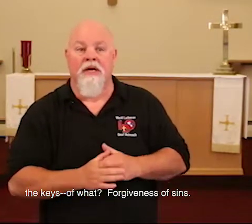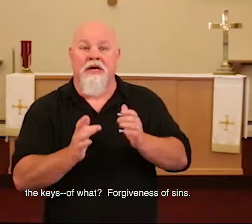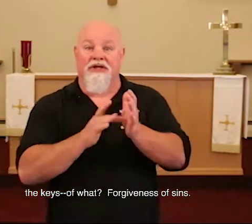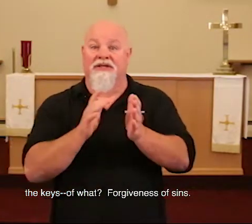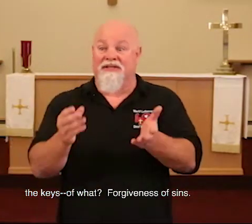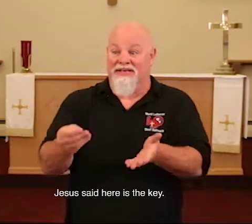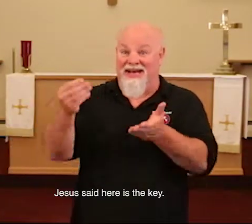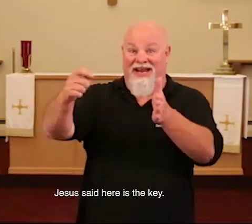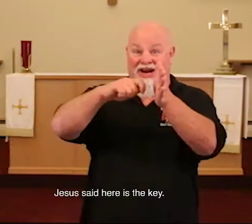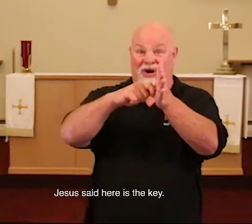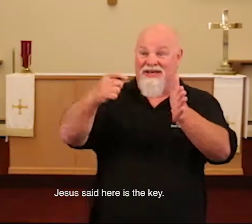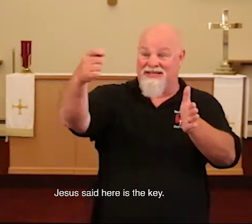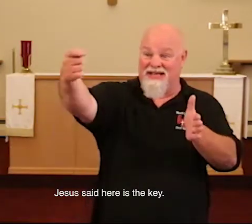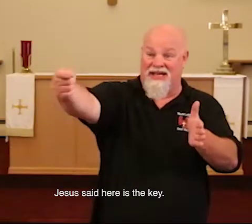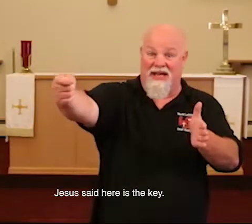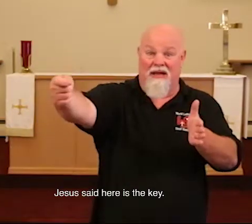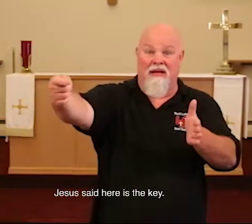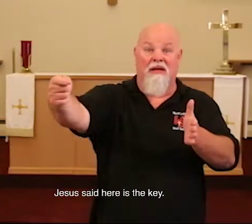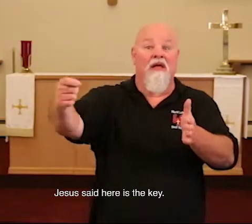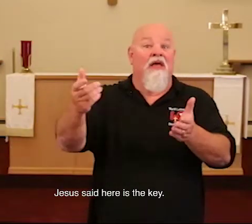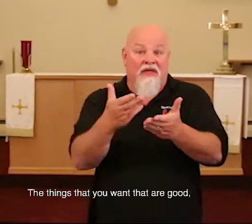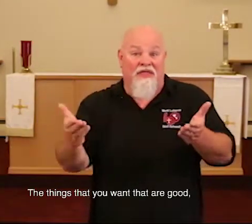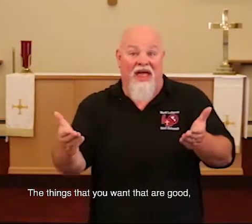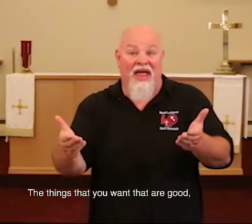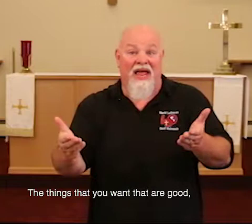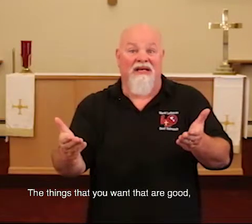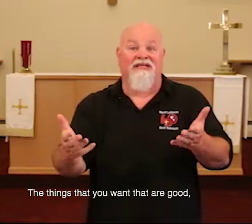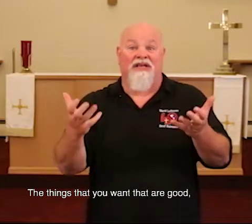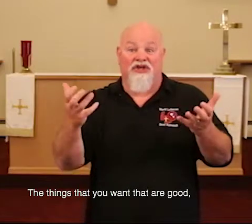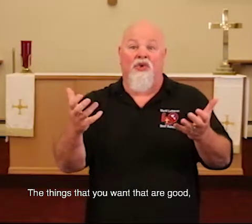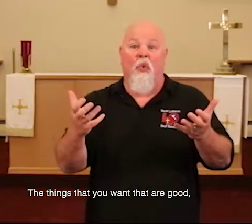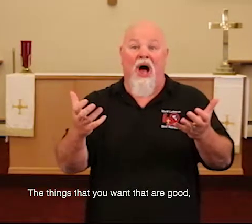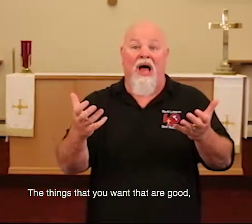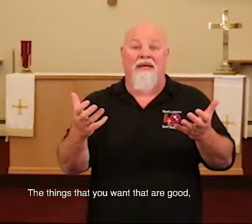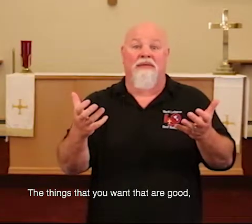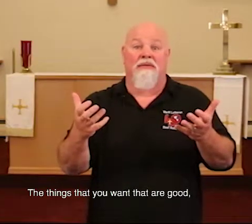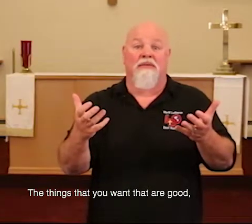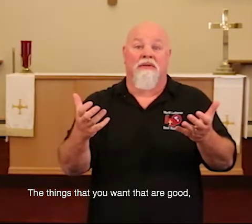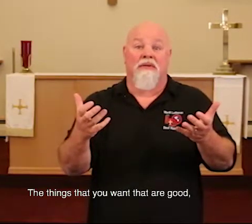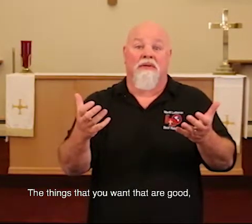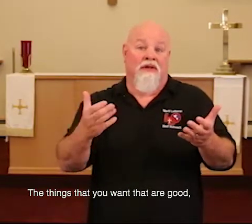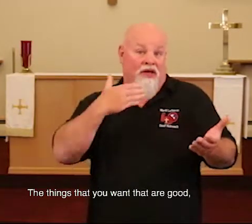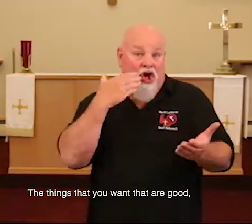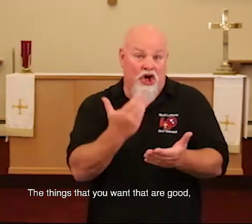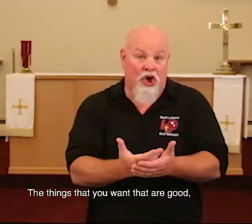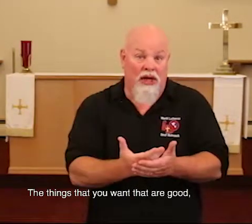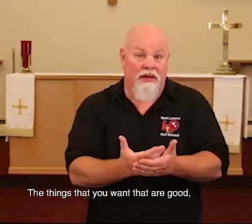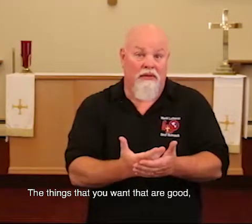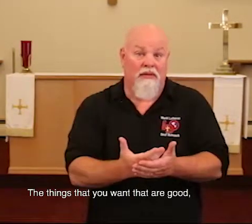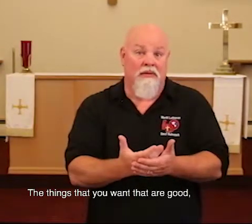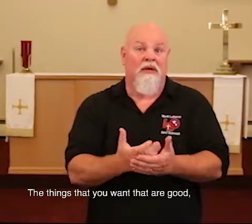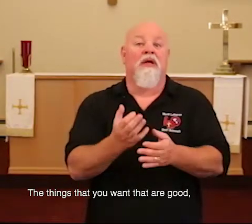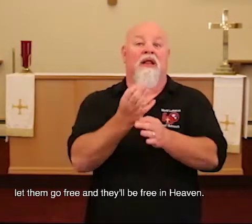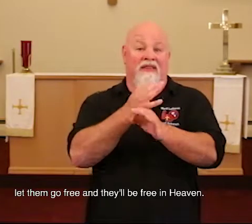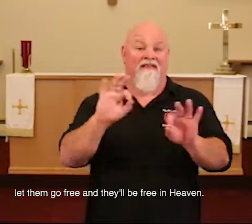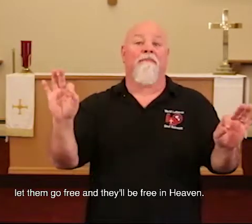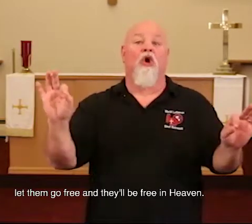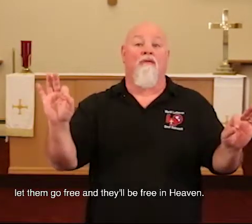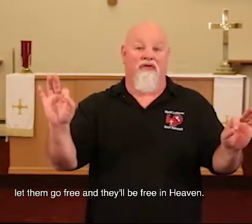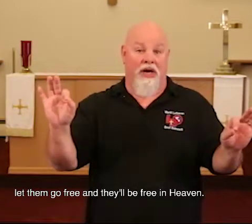Jesus said, here is the key. The things that you want that are good, let them go free.